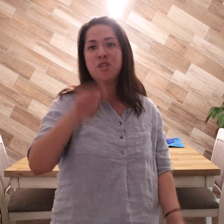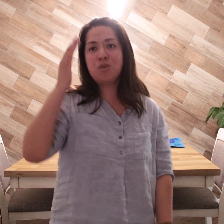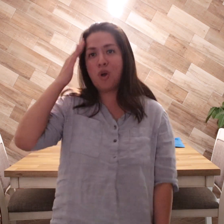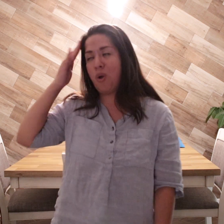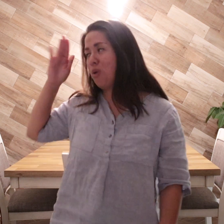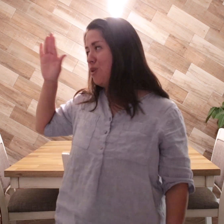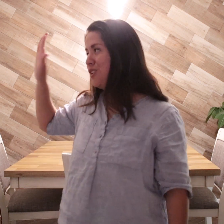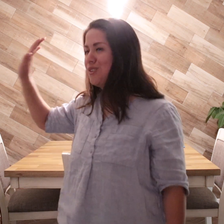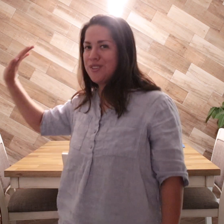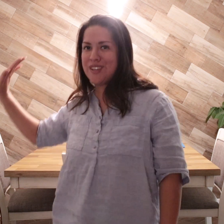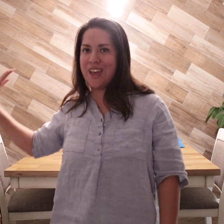you don't understand